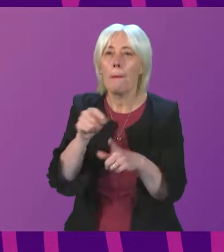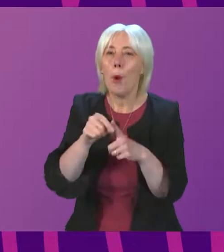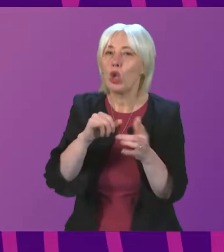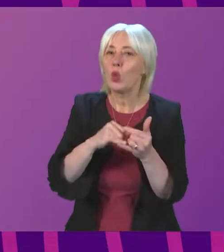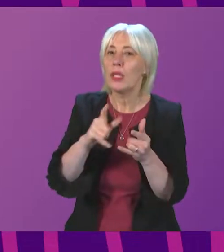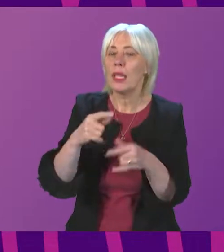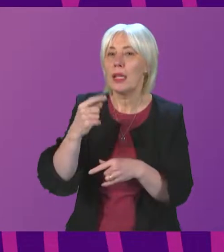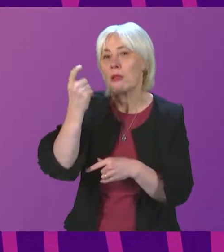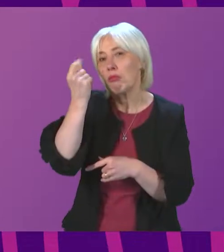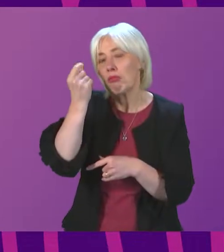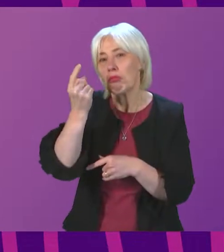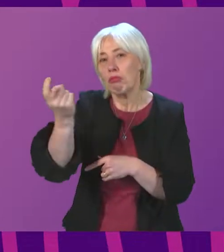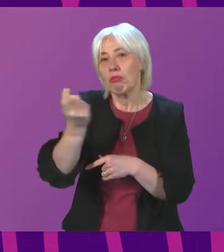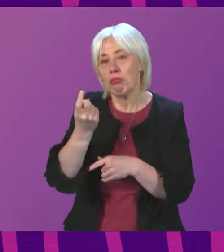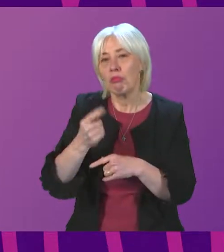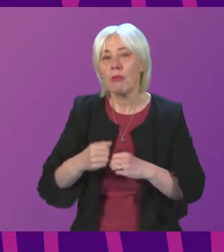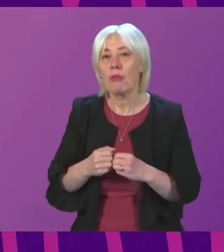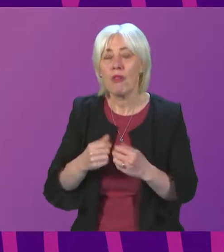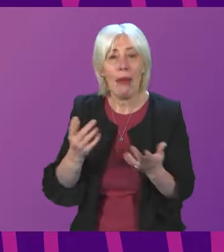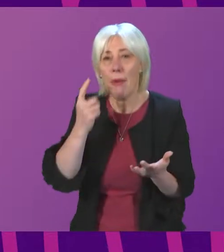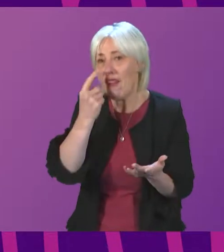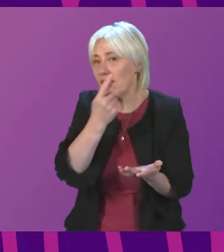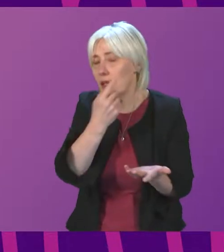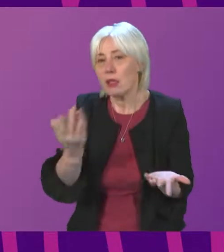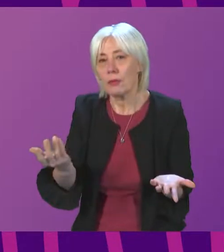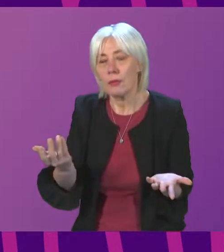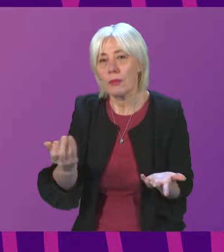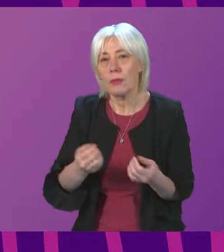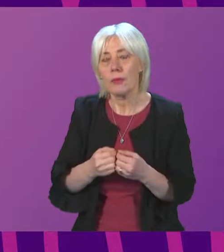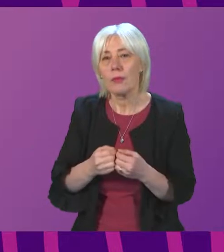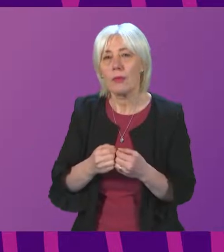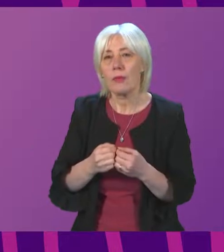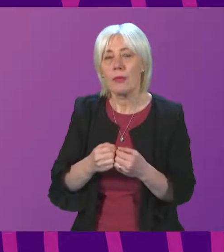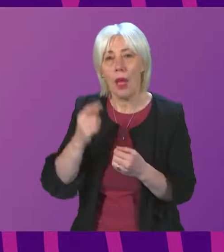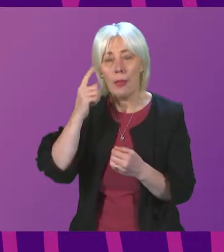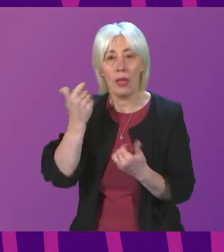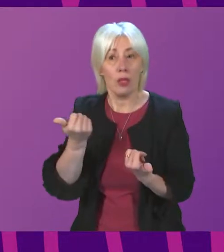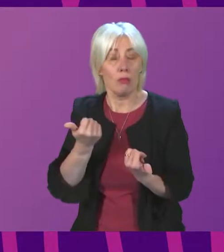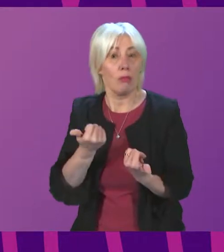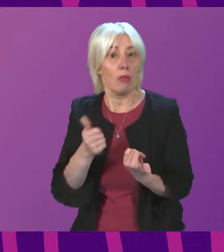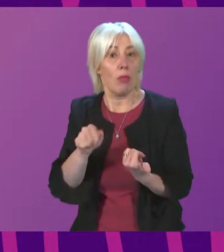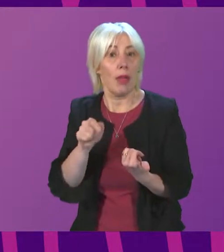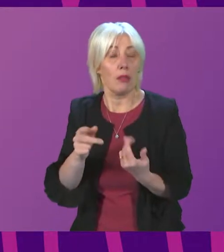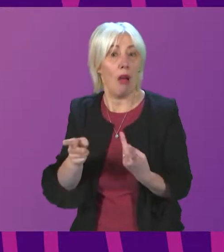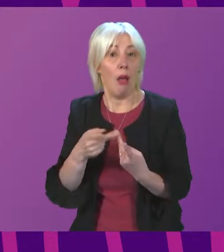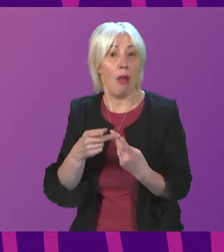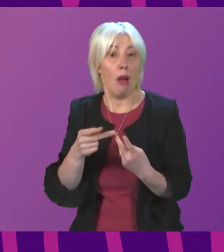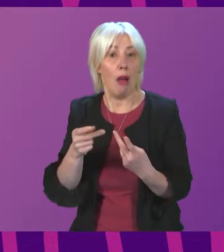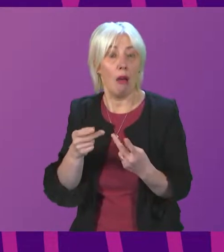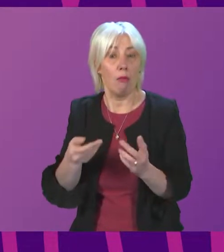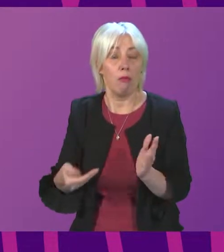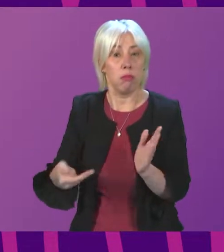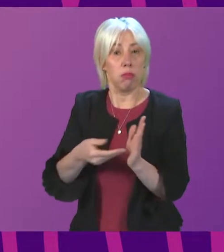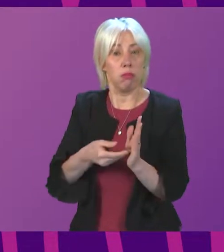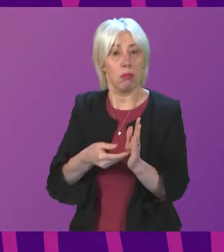suggestion in relation to any evidence we might take? Because I think that would be very much another facet of the